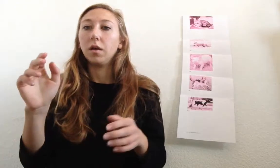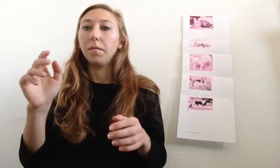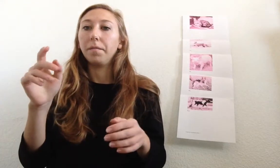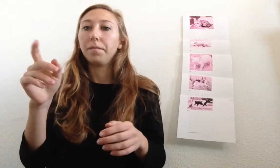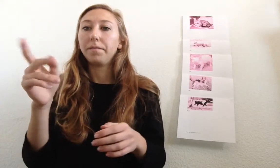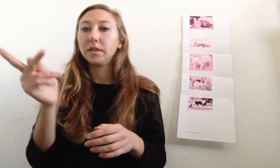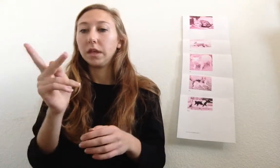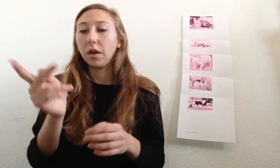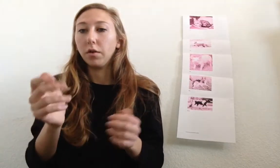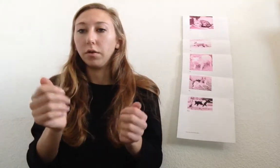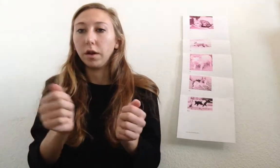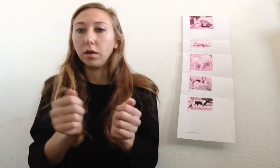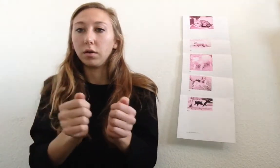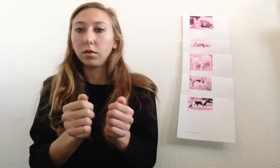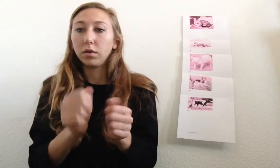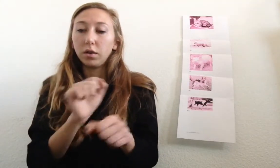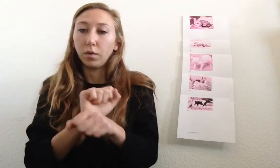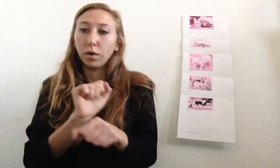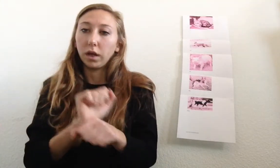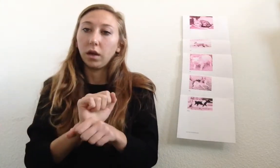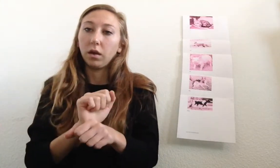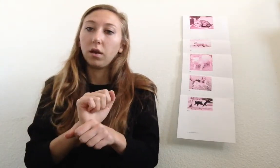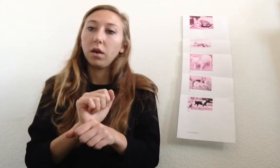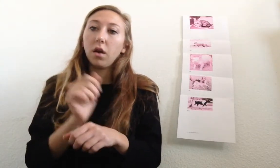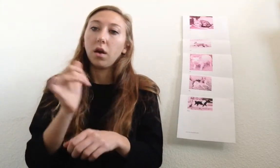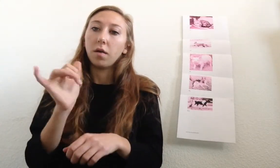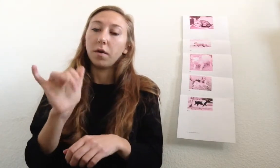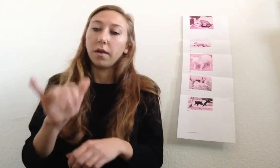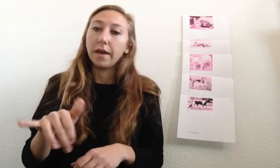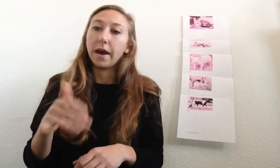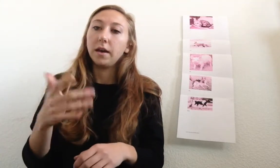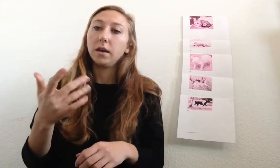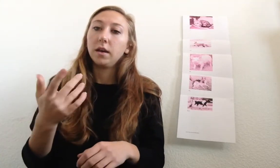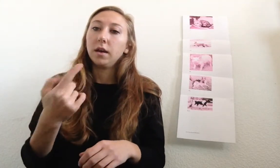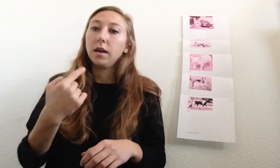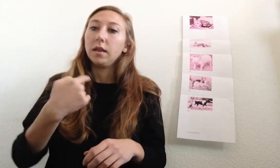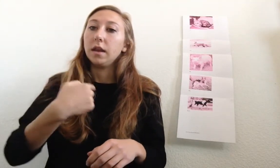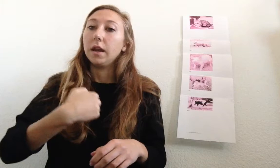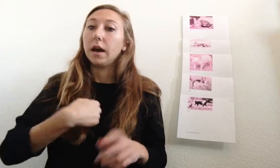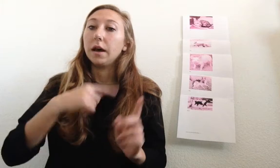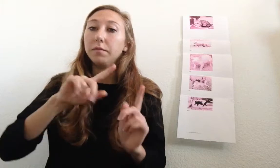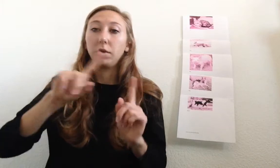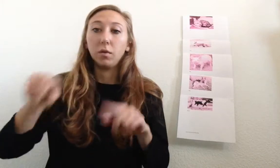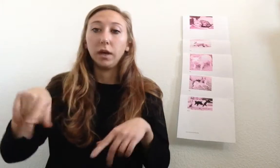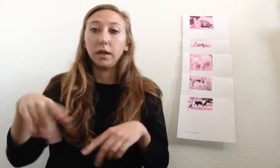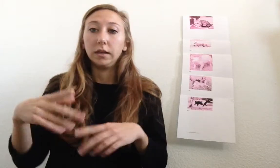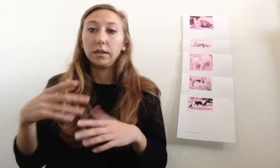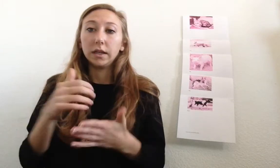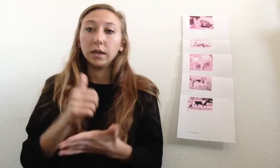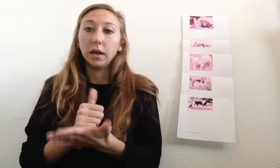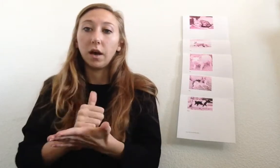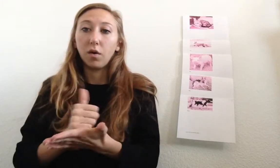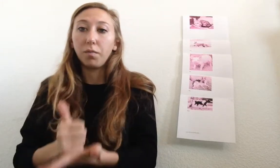Together they're working on that. Then I'm going to help